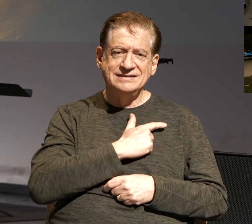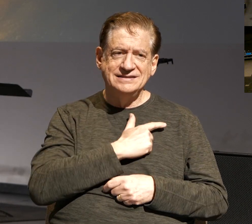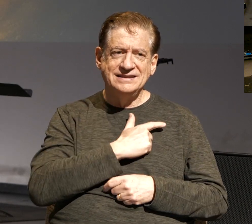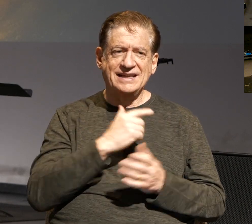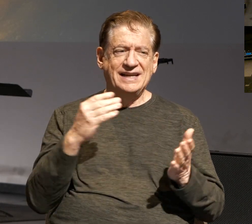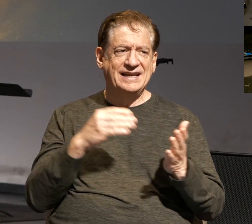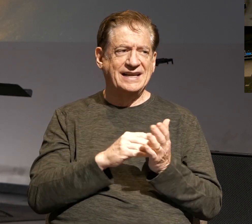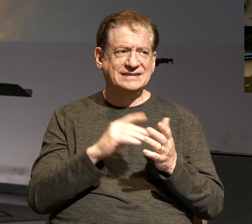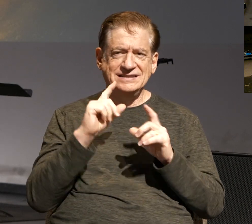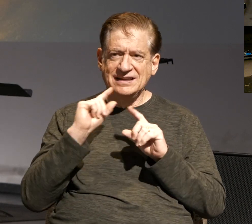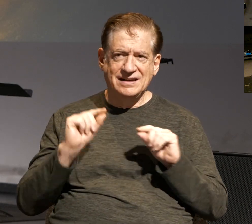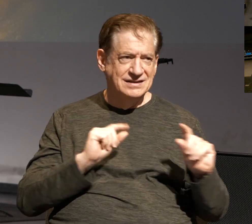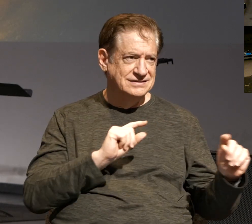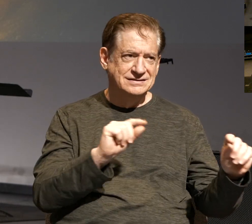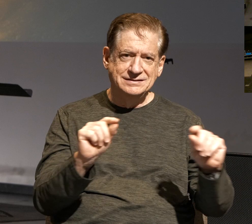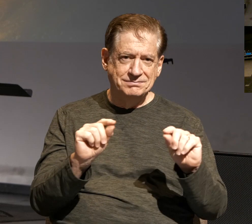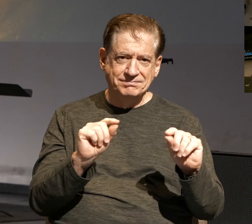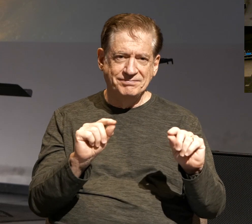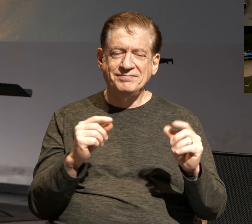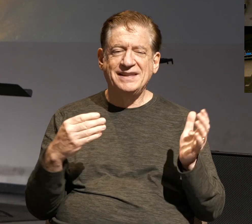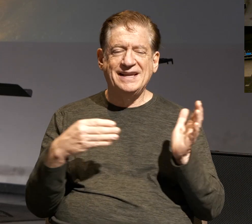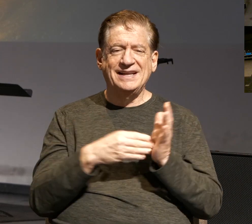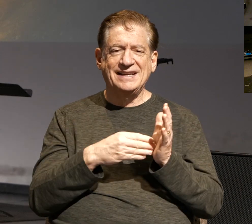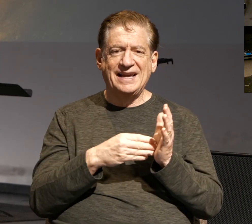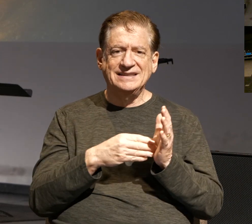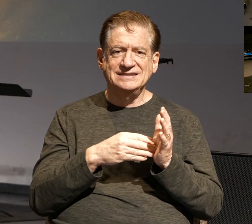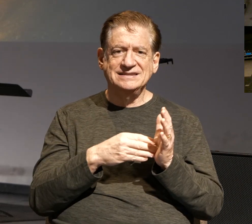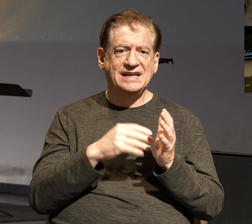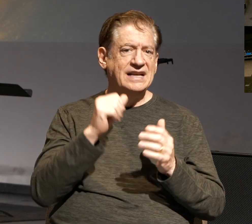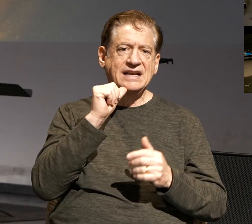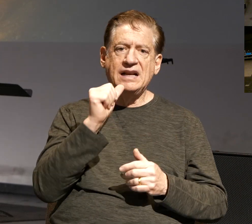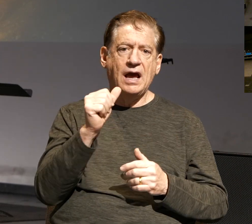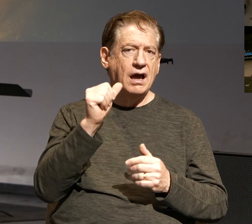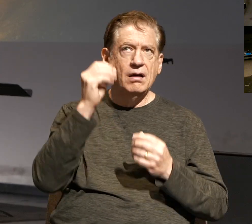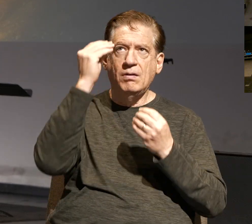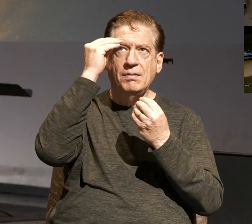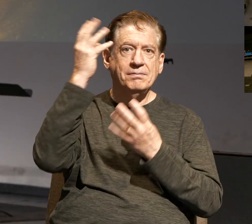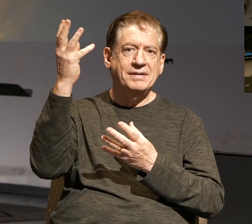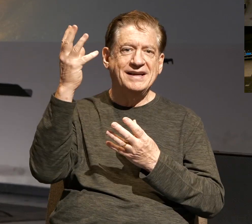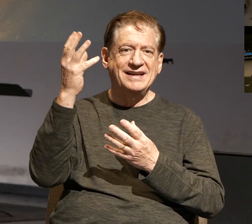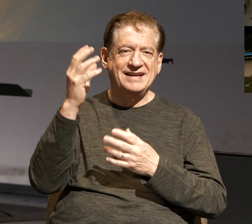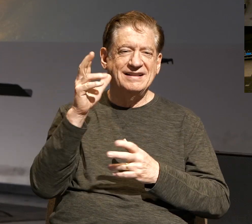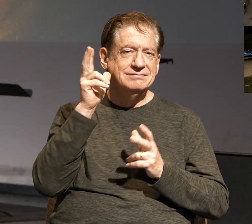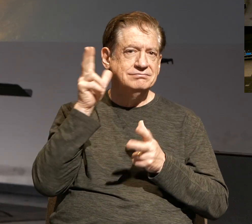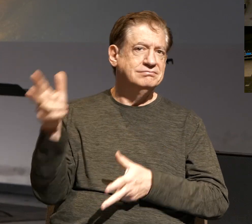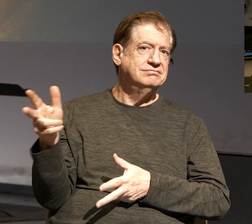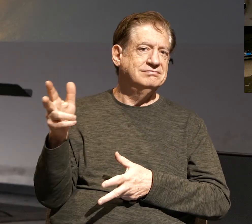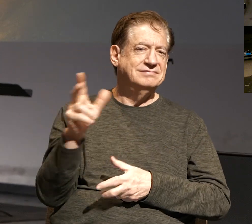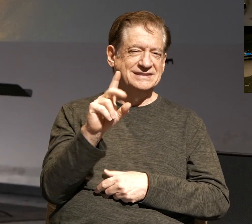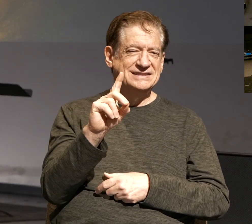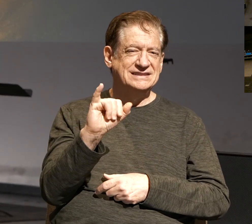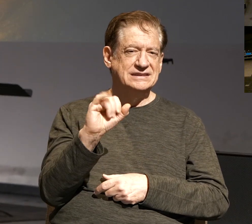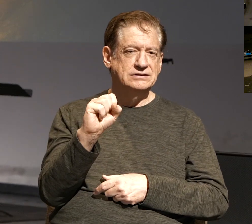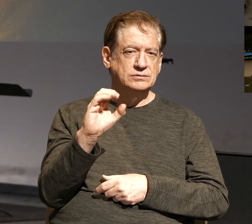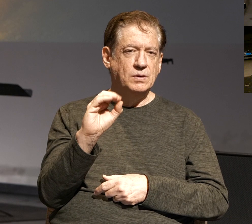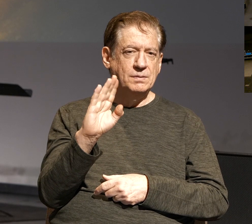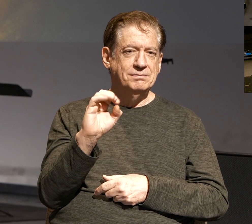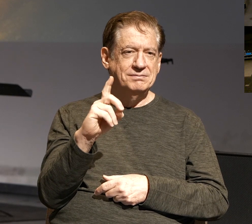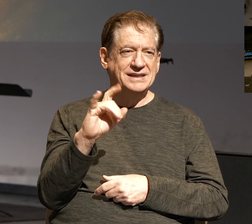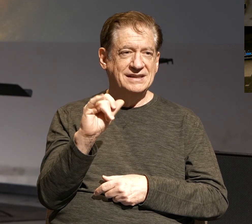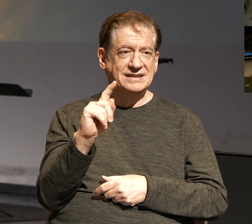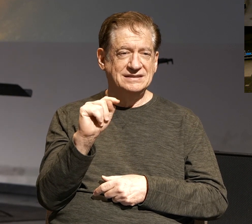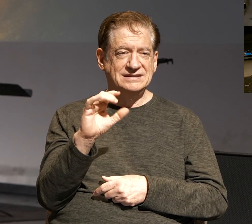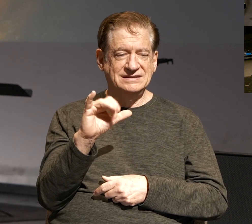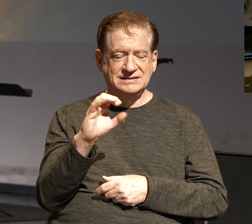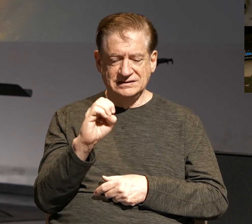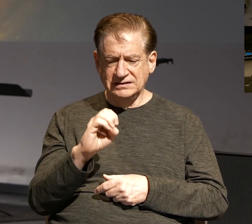against gossip, and against disobedience. So, go ahead and write that down real quick if you're actively taking